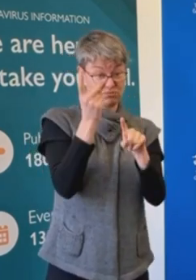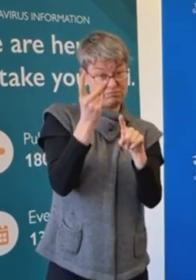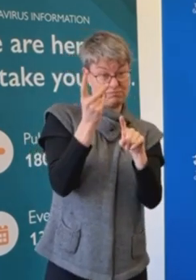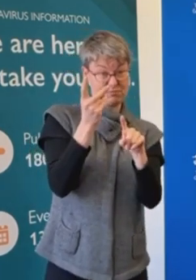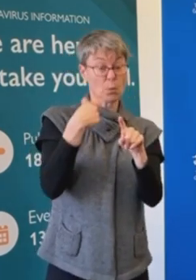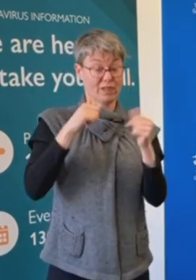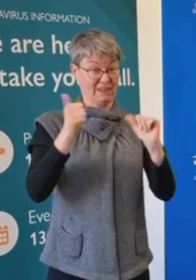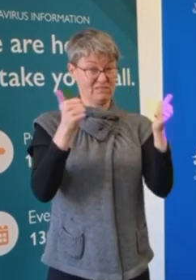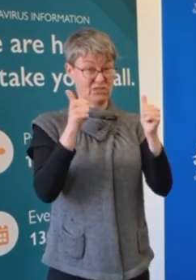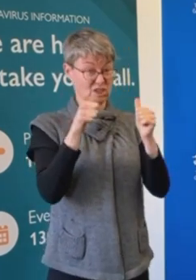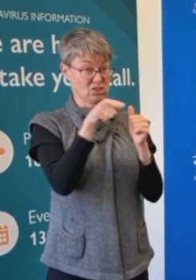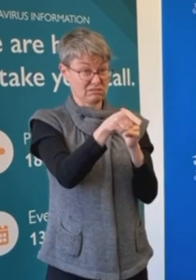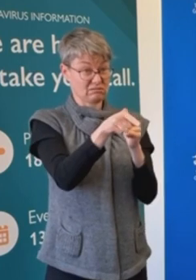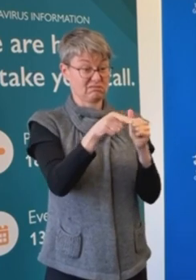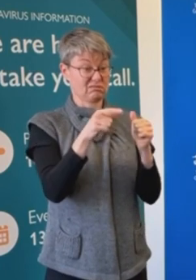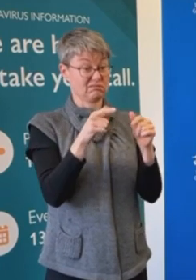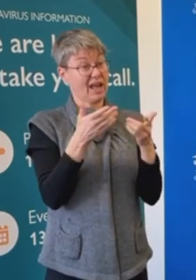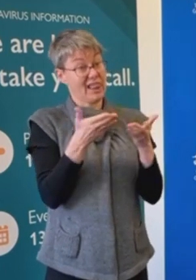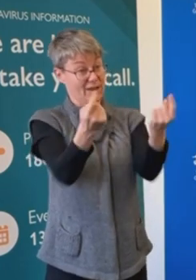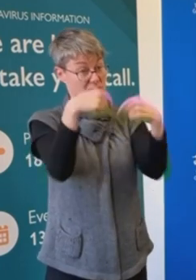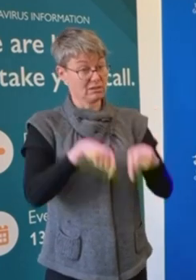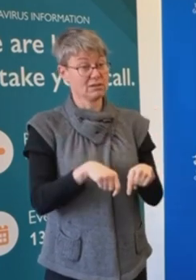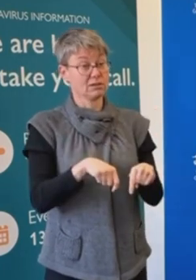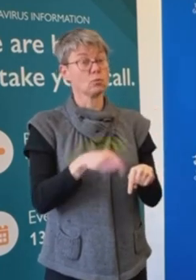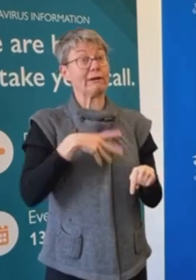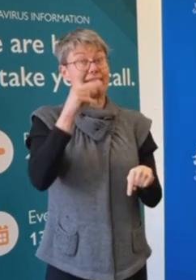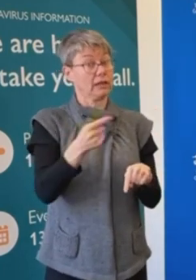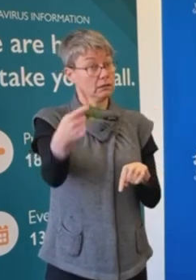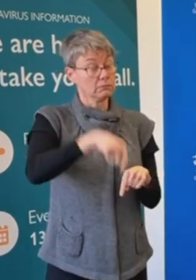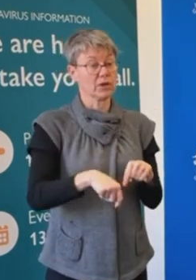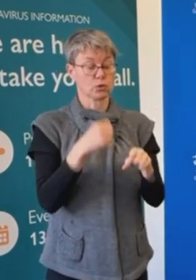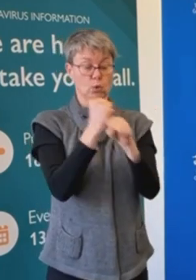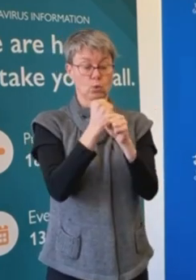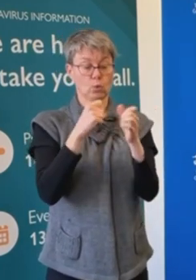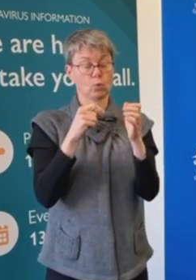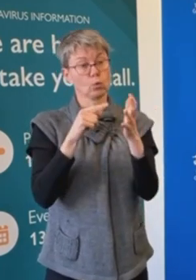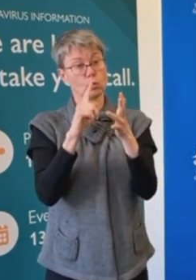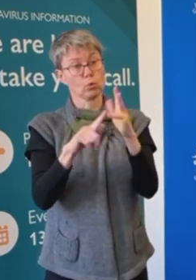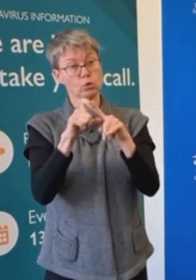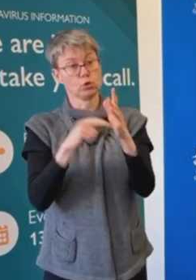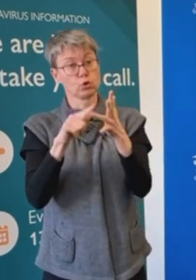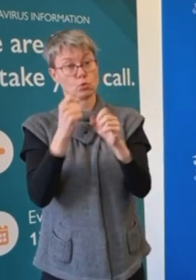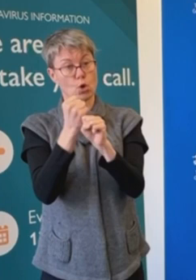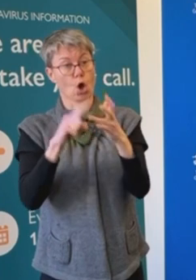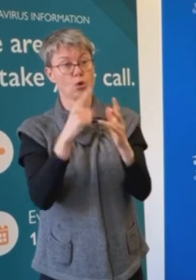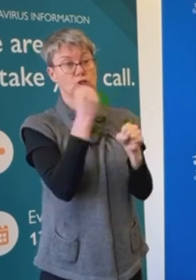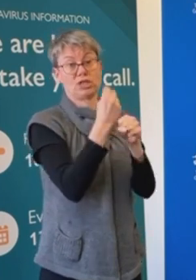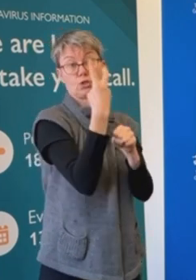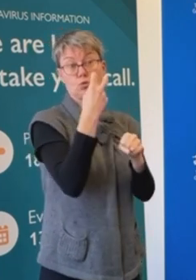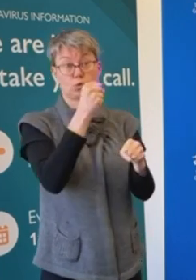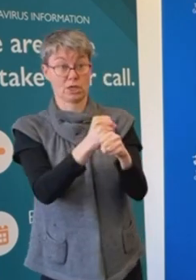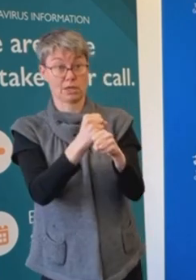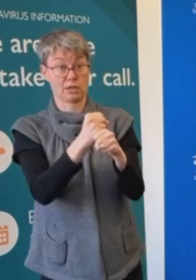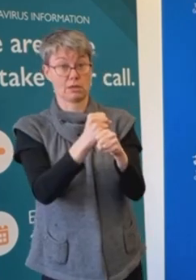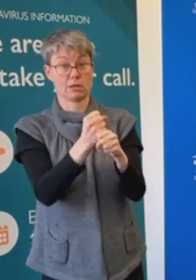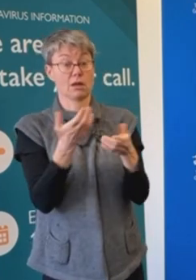reapply through the good to go system and seek an exemption. Tasmanian residents who are in Victoria at the moment can